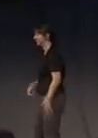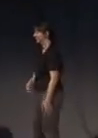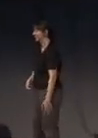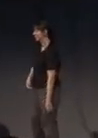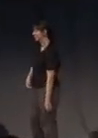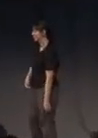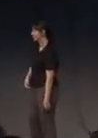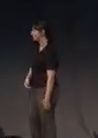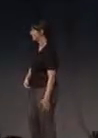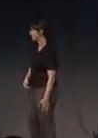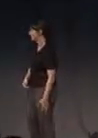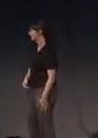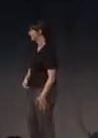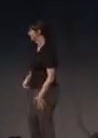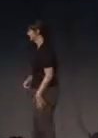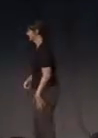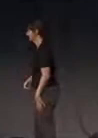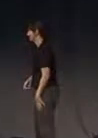Can you get me on the other?